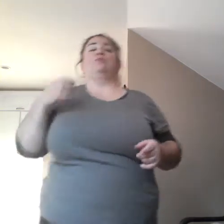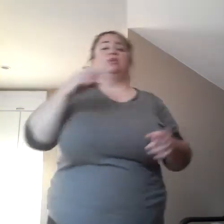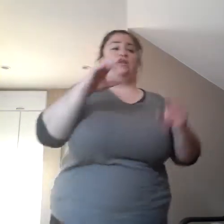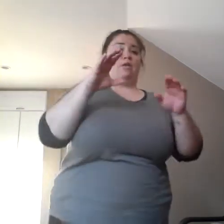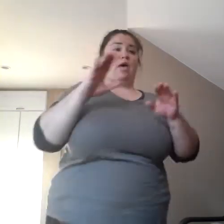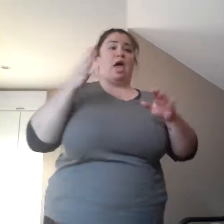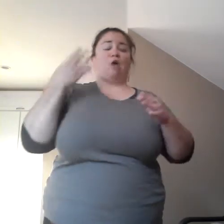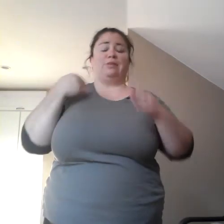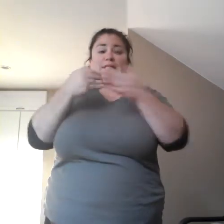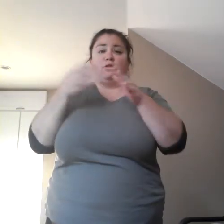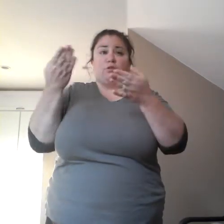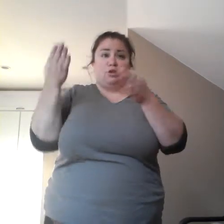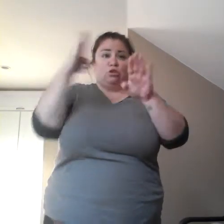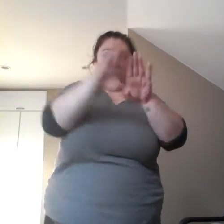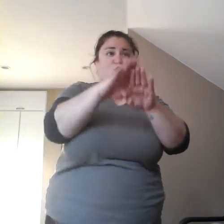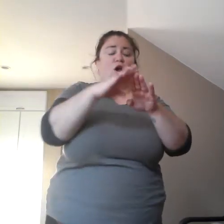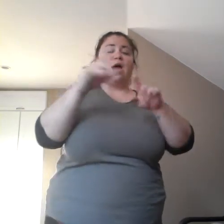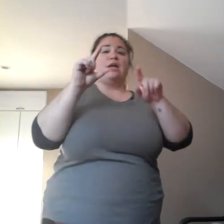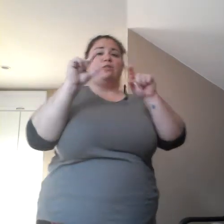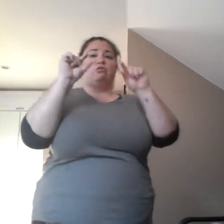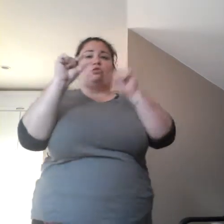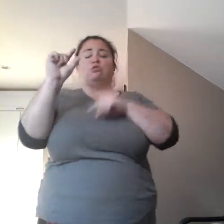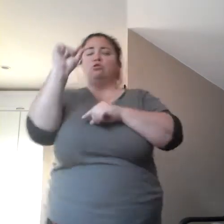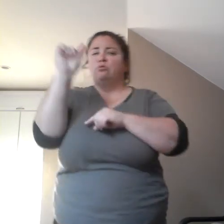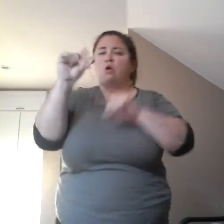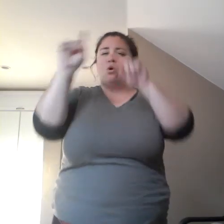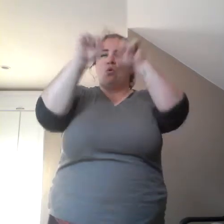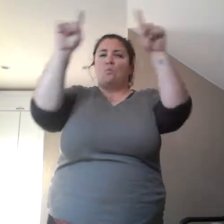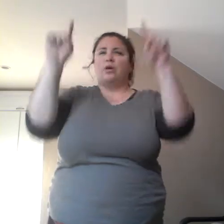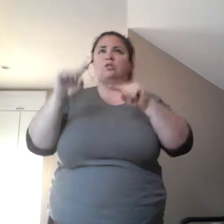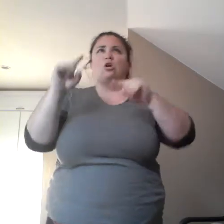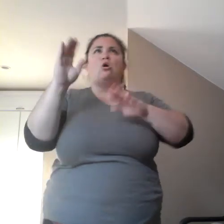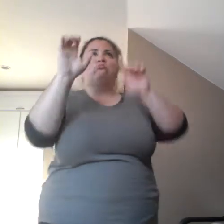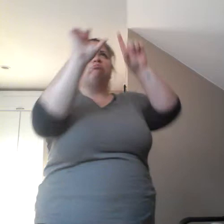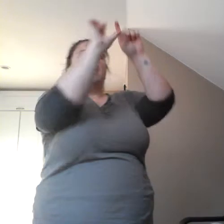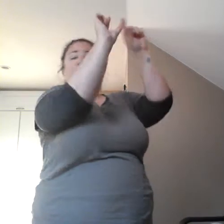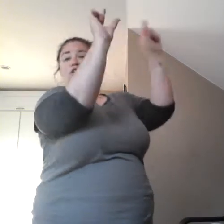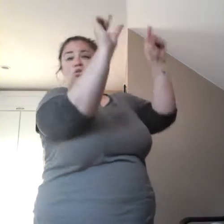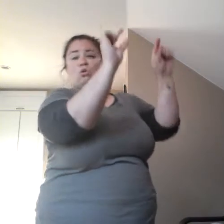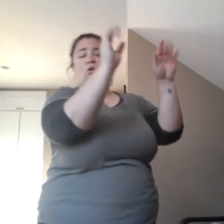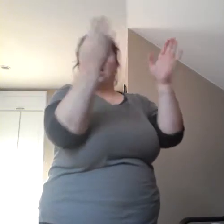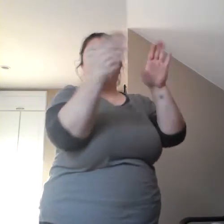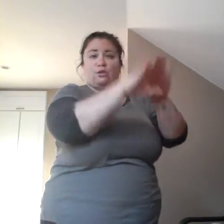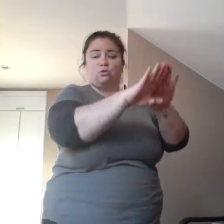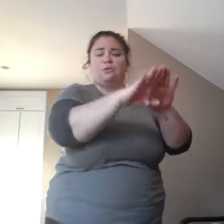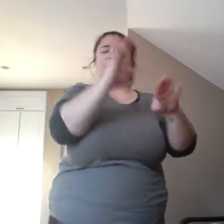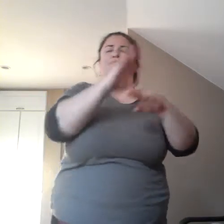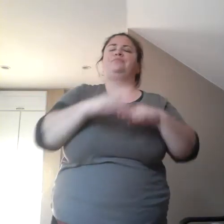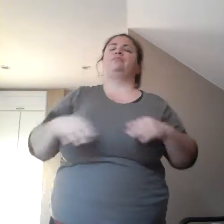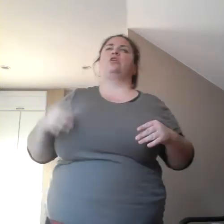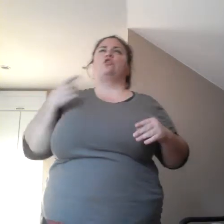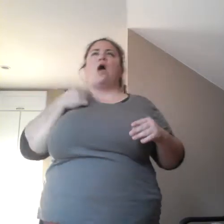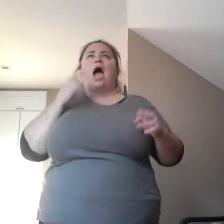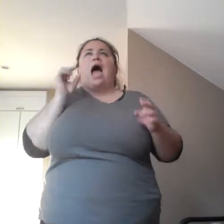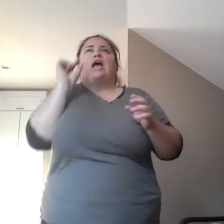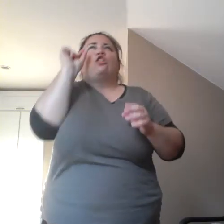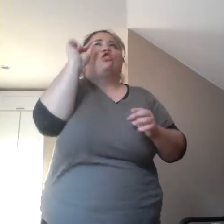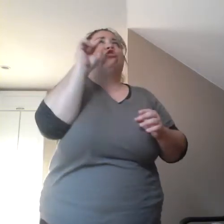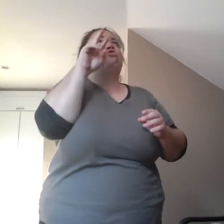just peek in the windows. And, I peek in the window and I, I hear someone, like, so the